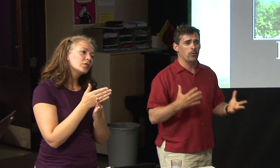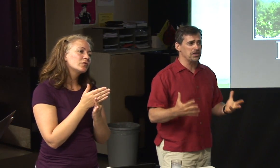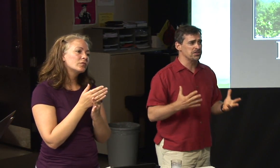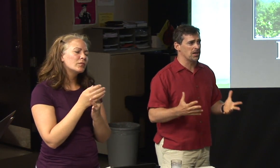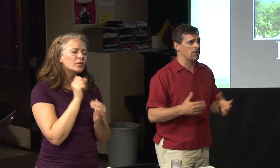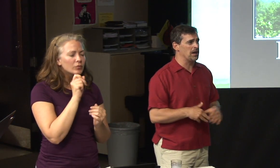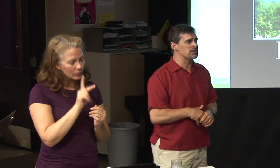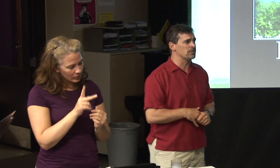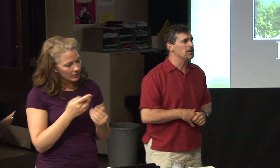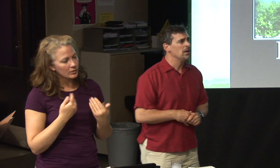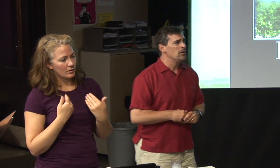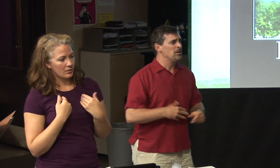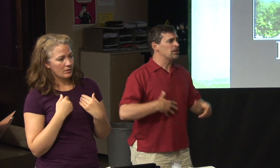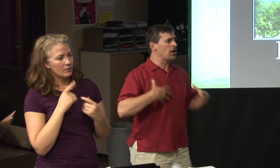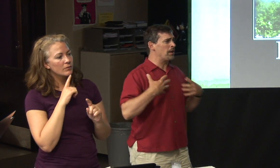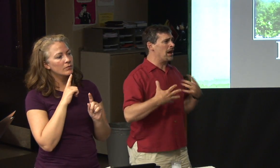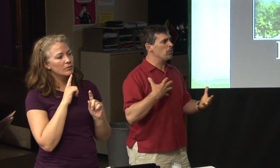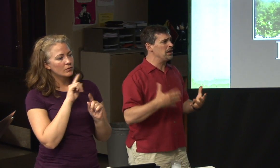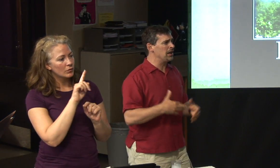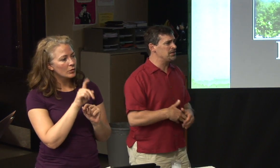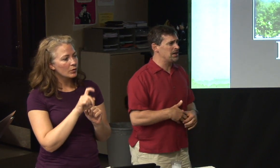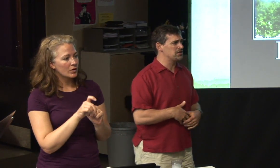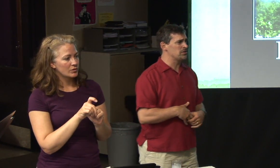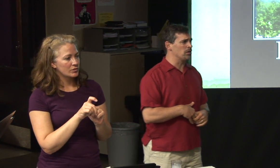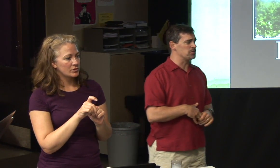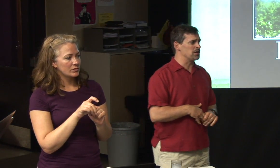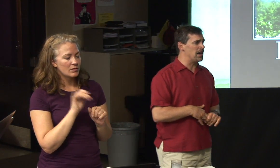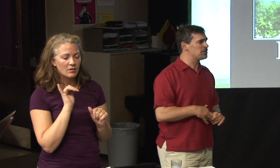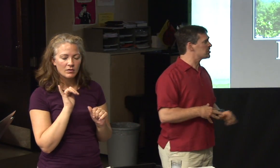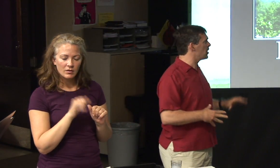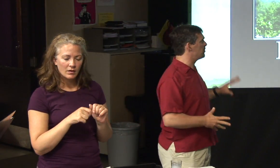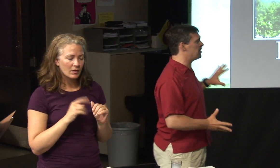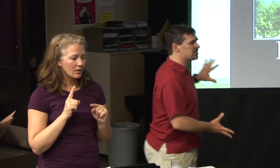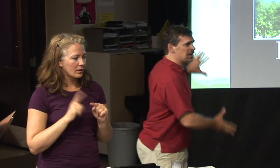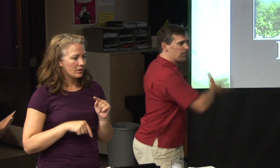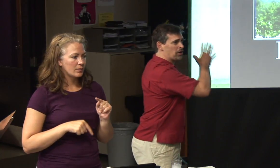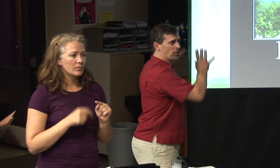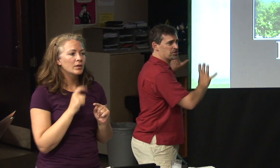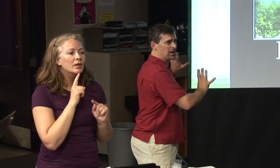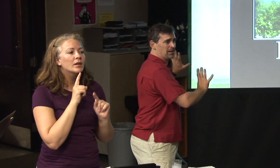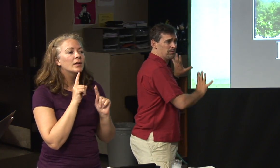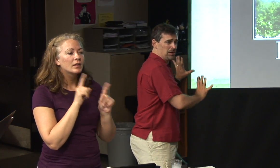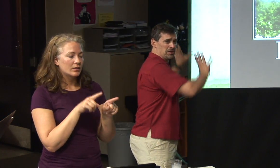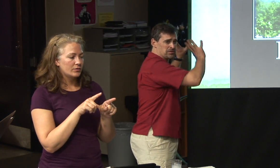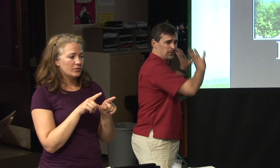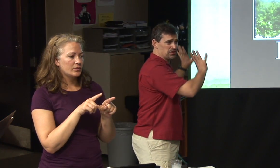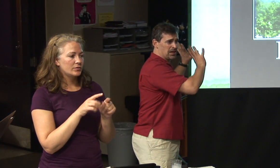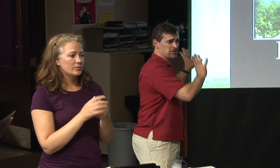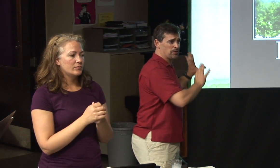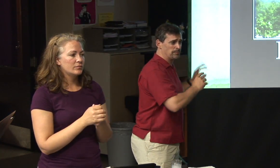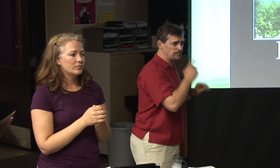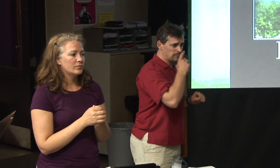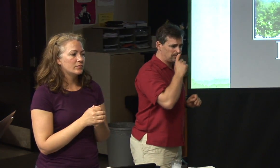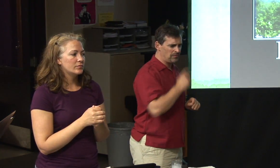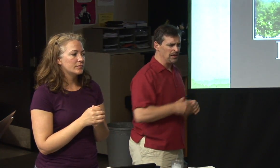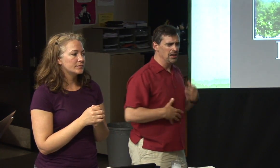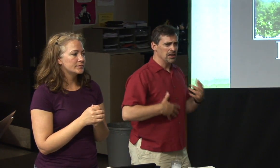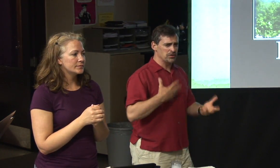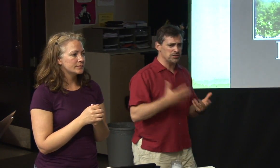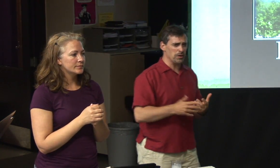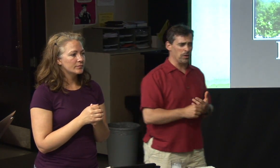okay to have questions that aren't answered, we talk about how to be engaged in the church and not just trying to be this separate culture like many ways it's first lives were.